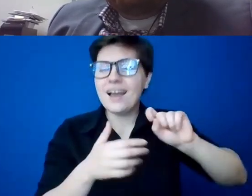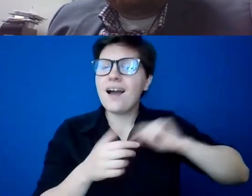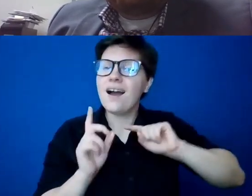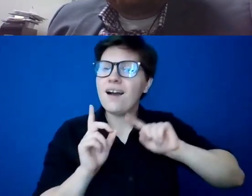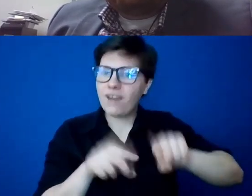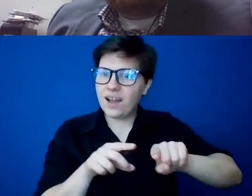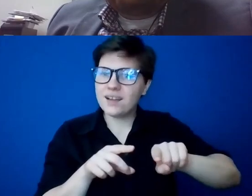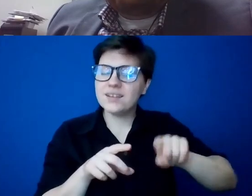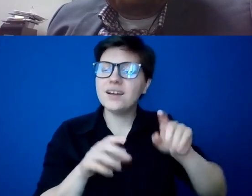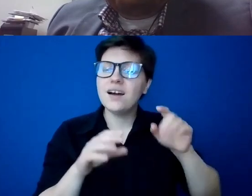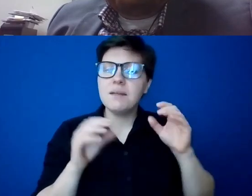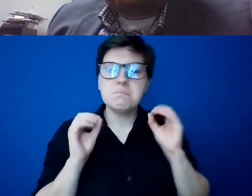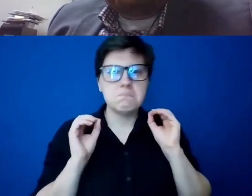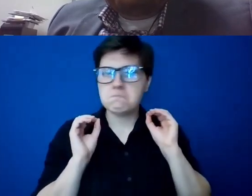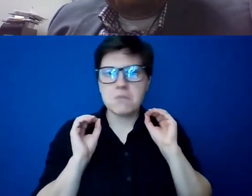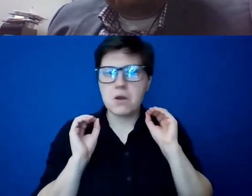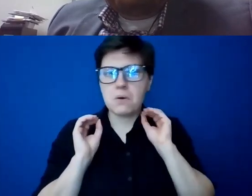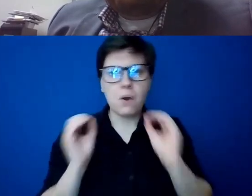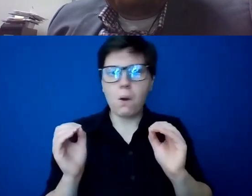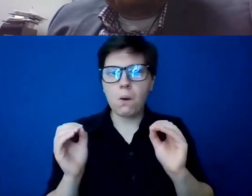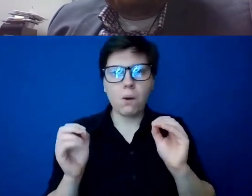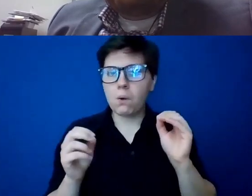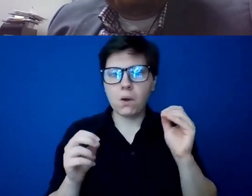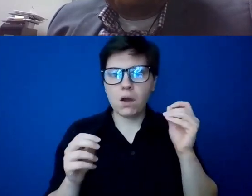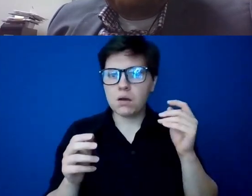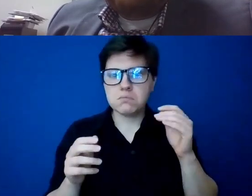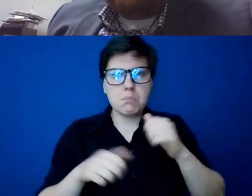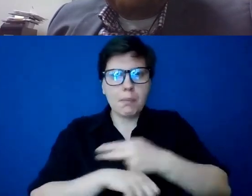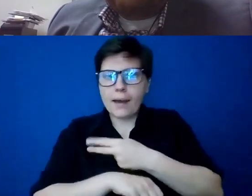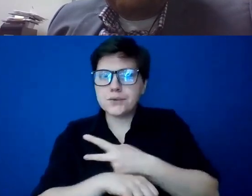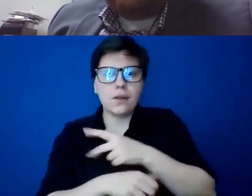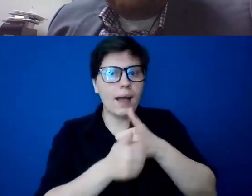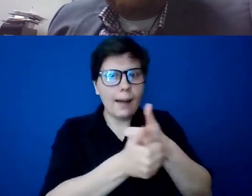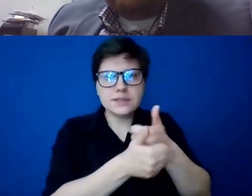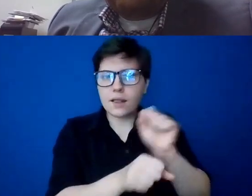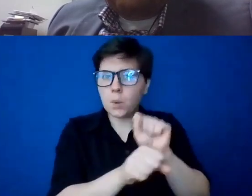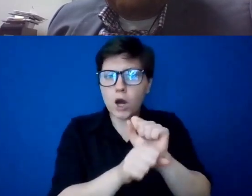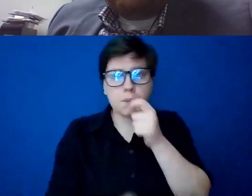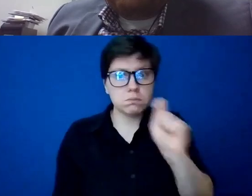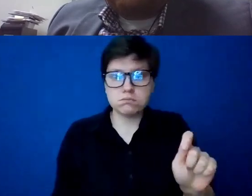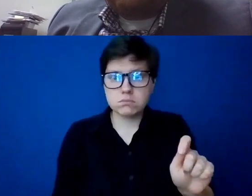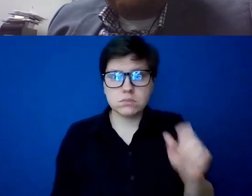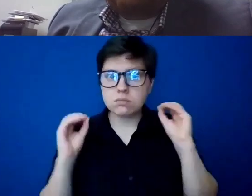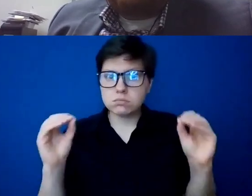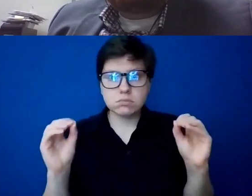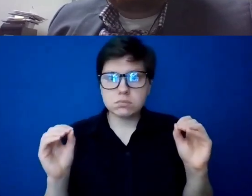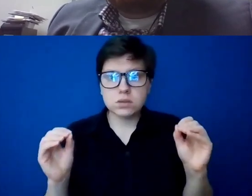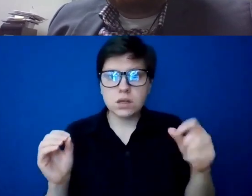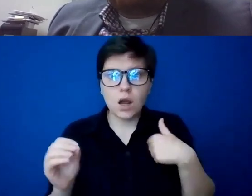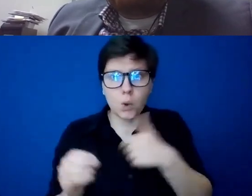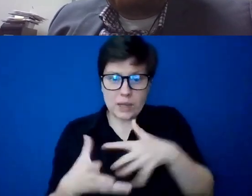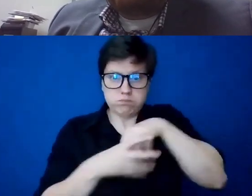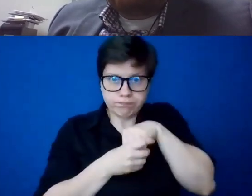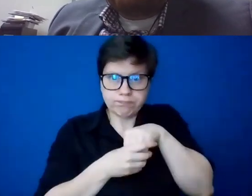no, uh, pastoral or the, uh, apostolic work. We didn't go out of the seminary at all. So we're in a